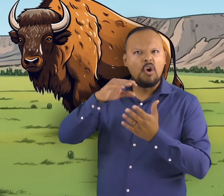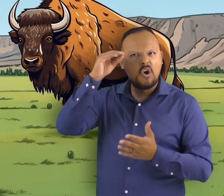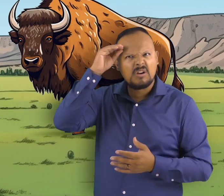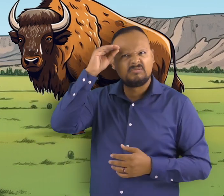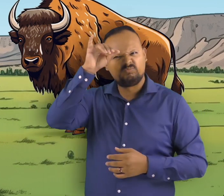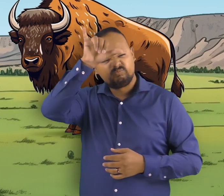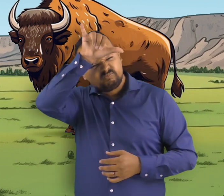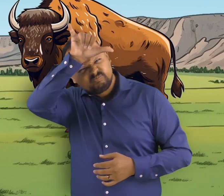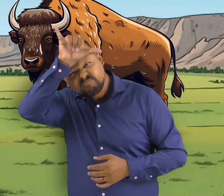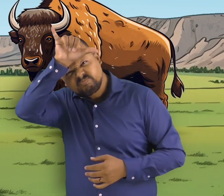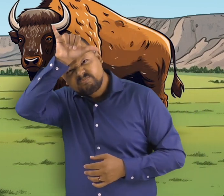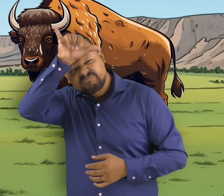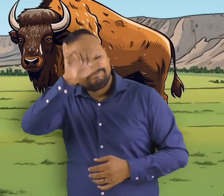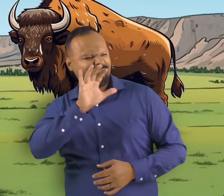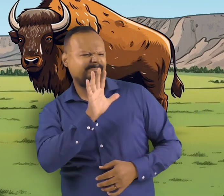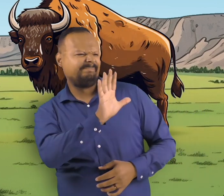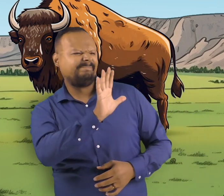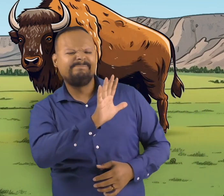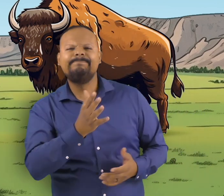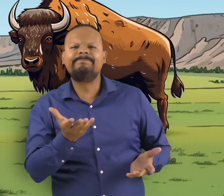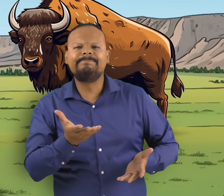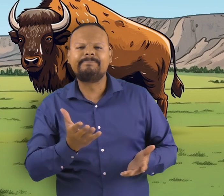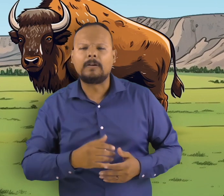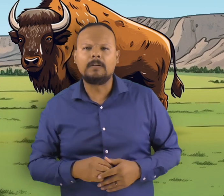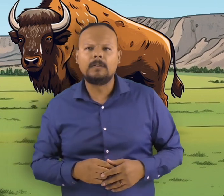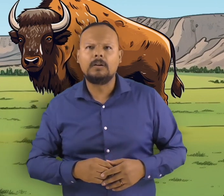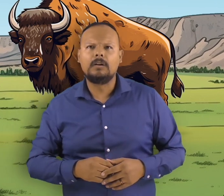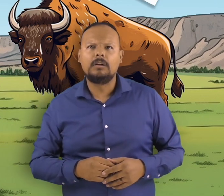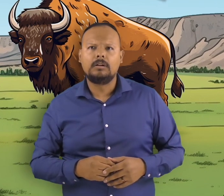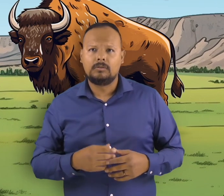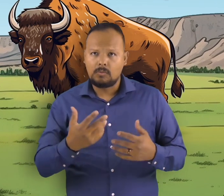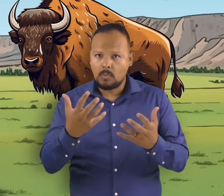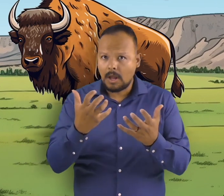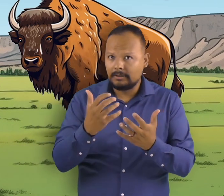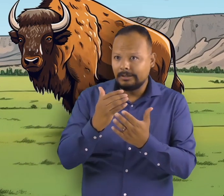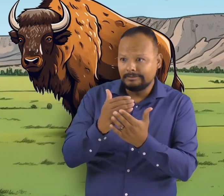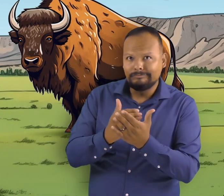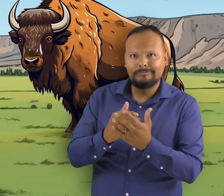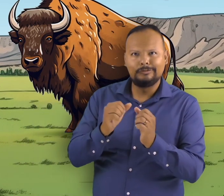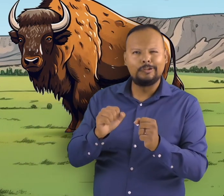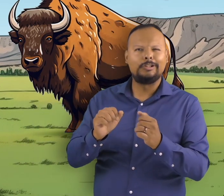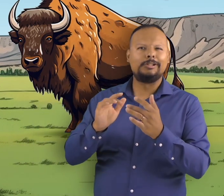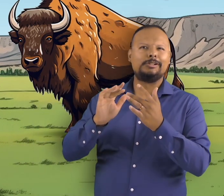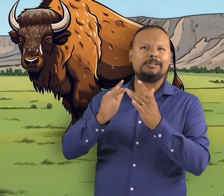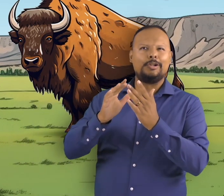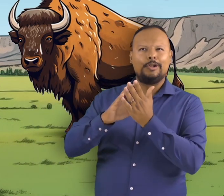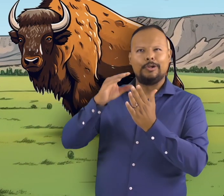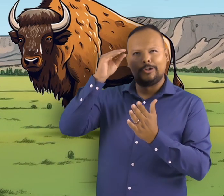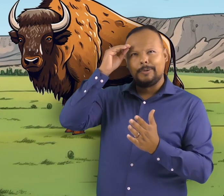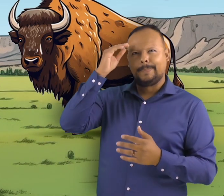if you want to read along you can download this lesson plan from our website learnbright.org